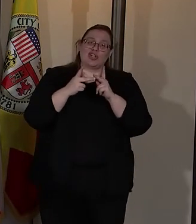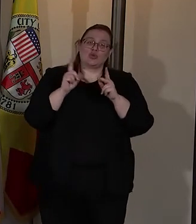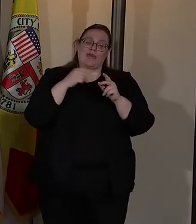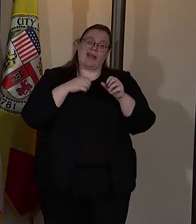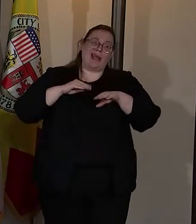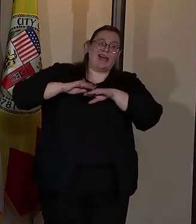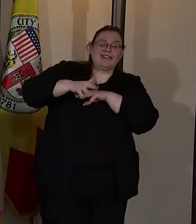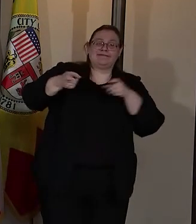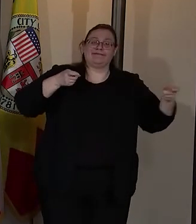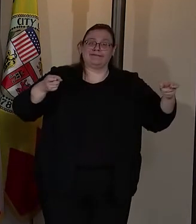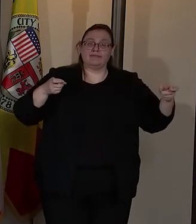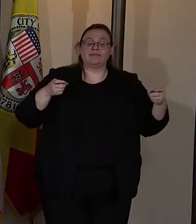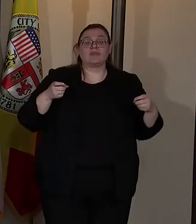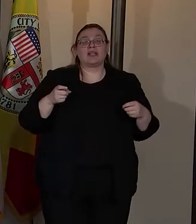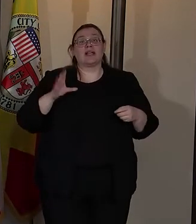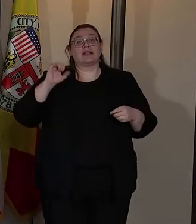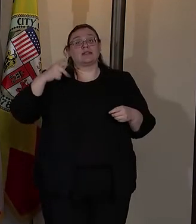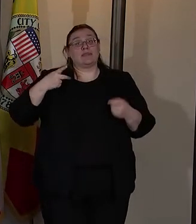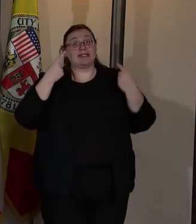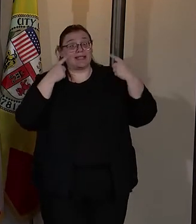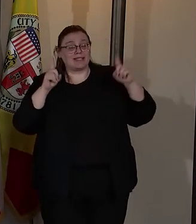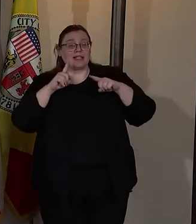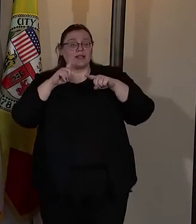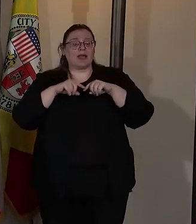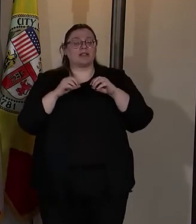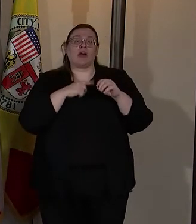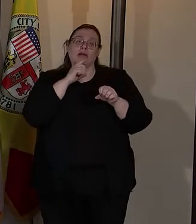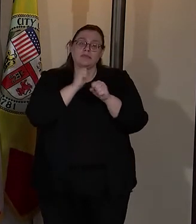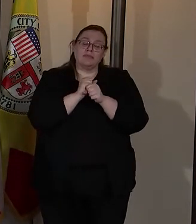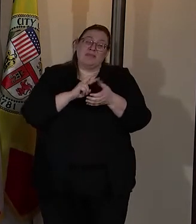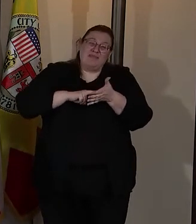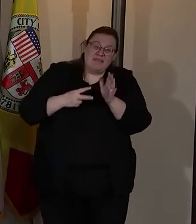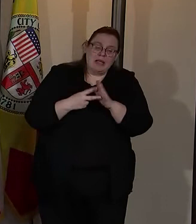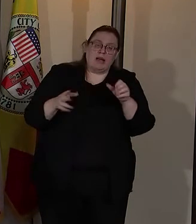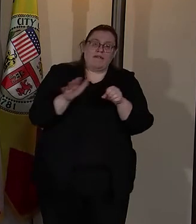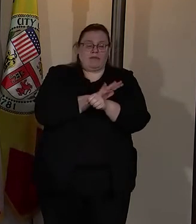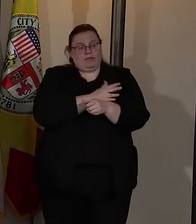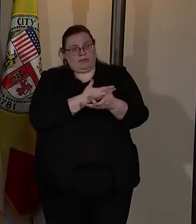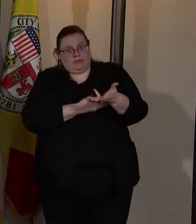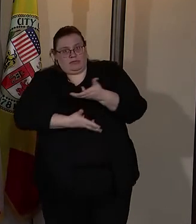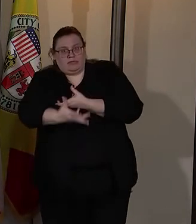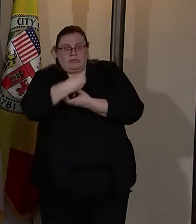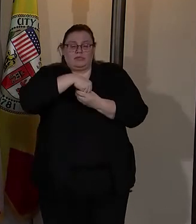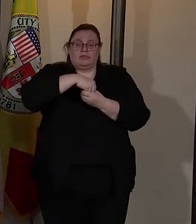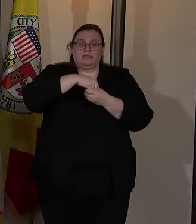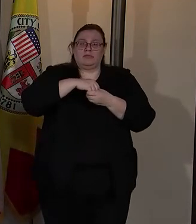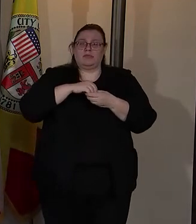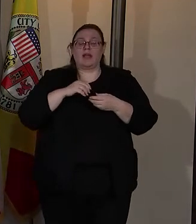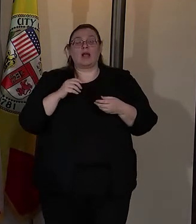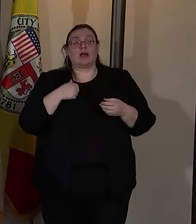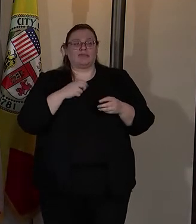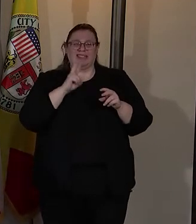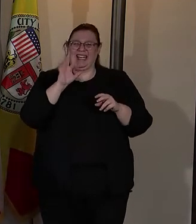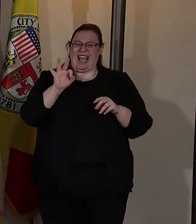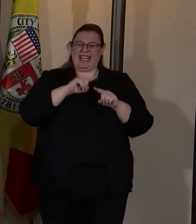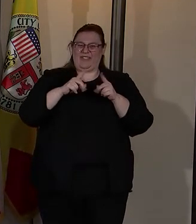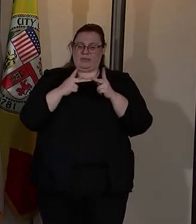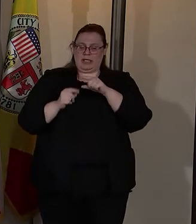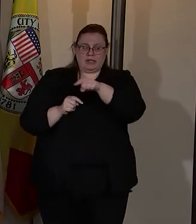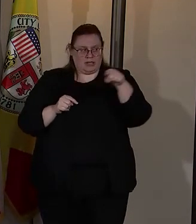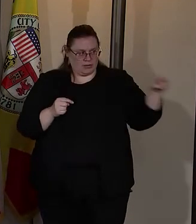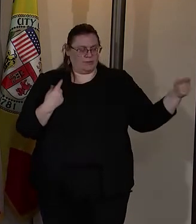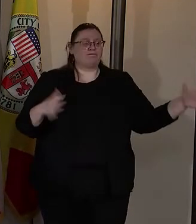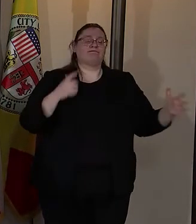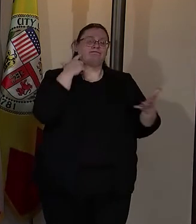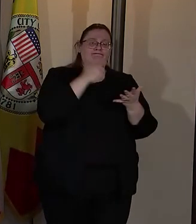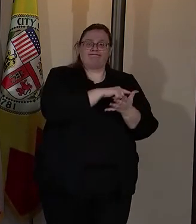Now, the CSP's success is also dependent on a more meaningful integration of community voices. As we look across our nine sites, we recognize today that